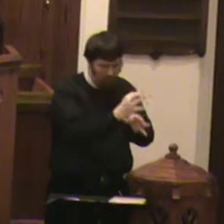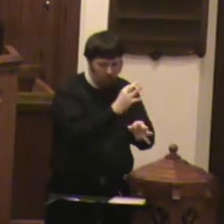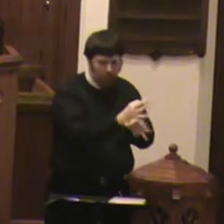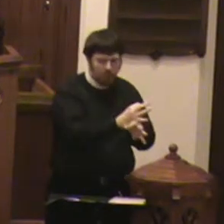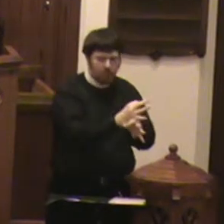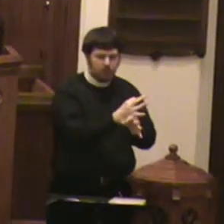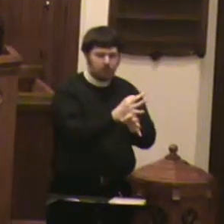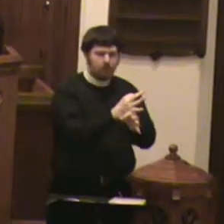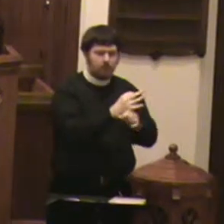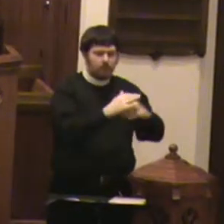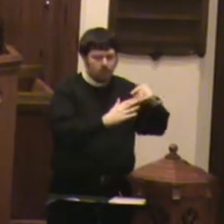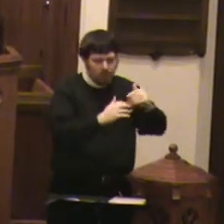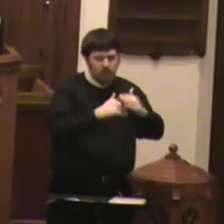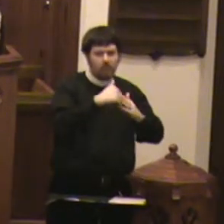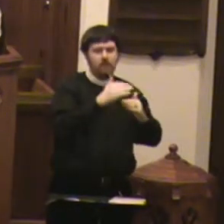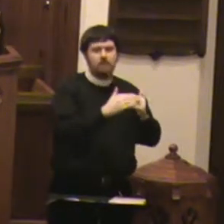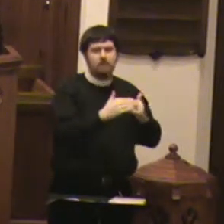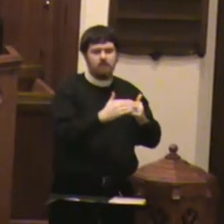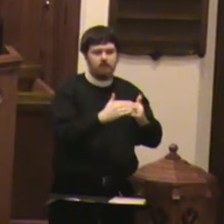gentleness, and self-control.